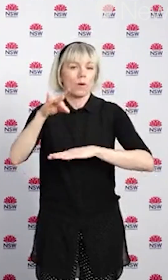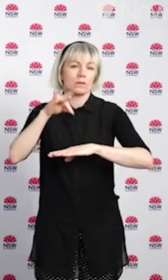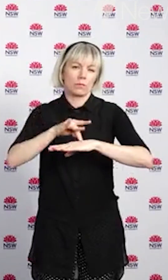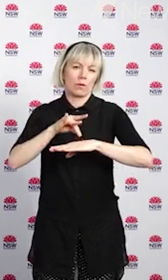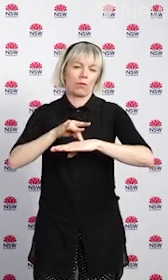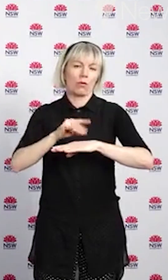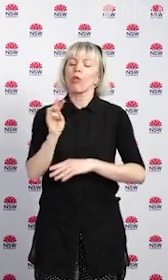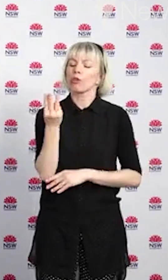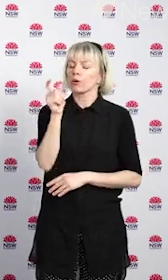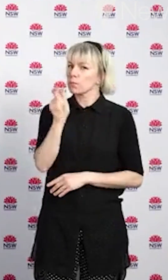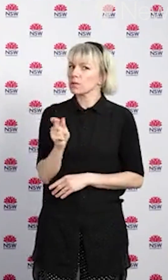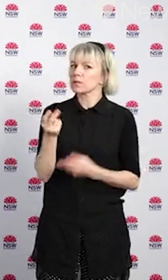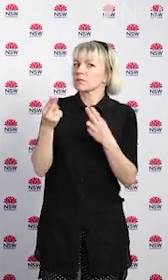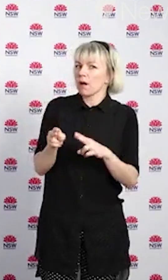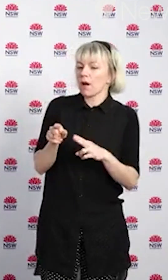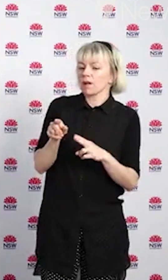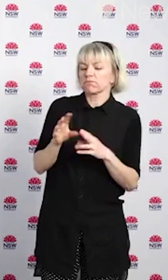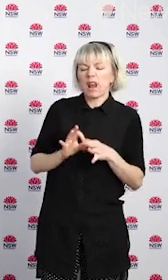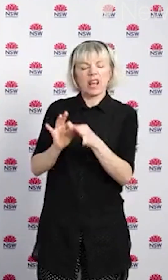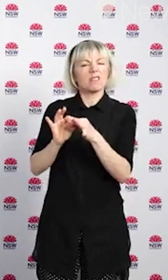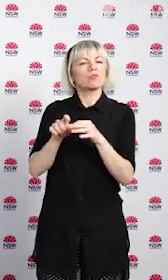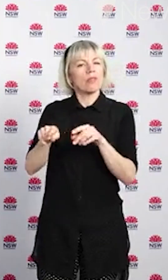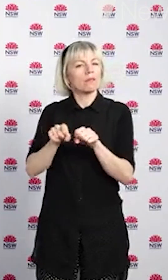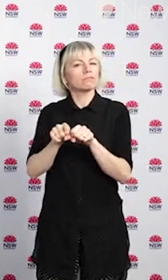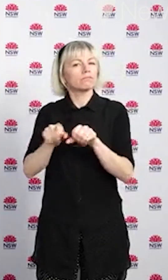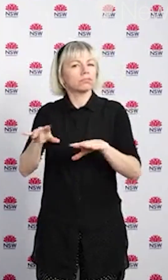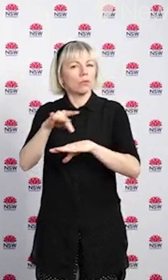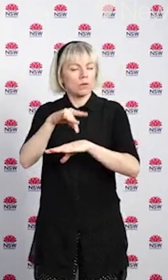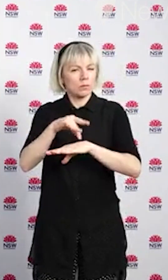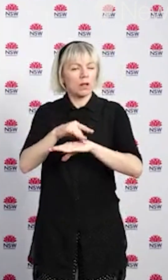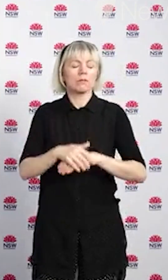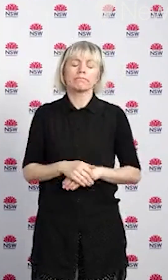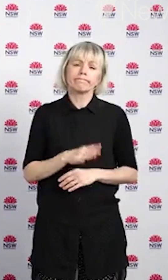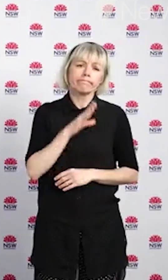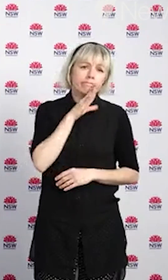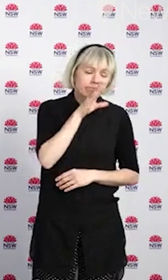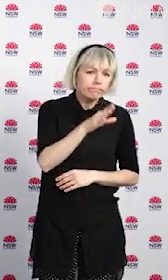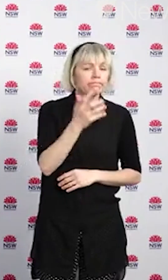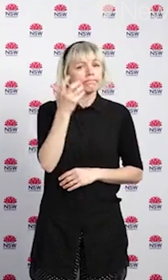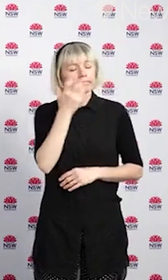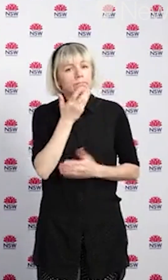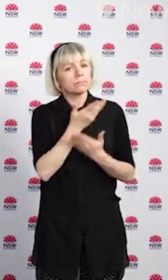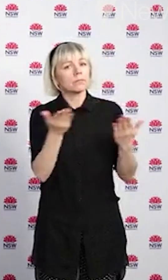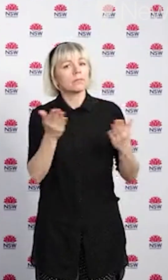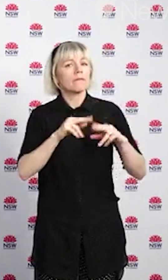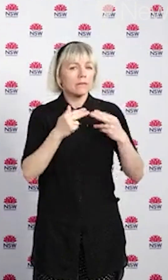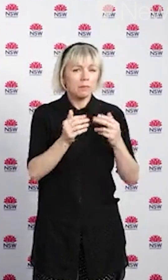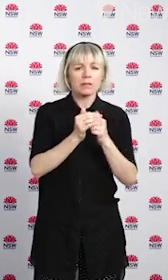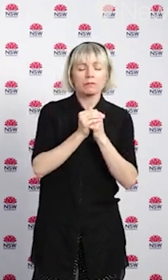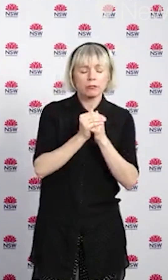third death linked to this outbreak and we'd like to extend our deepest sympathy to the family, friends and loved ones of the people who have died.